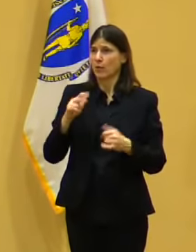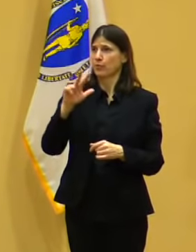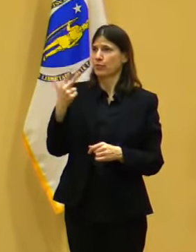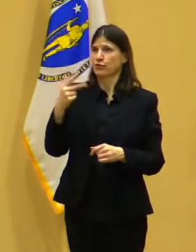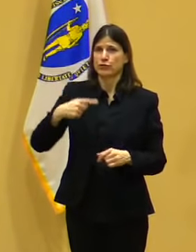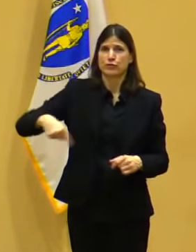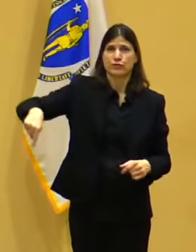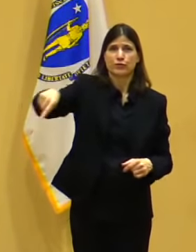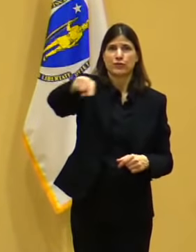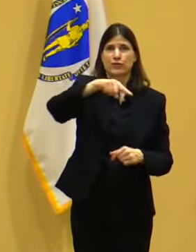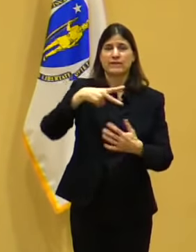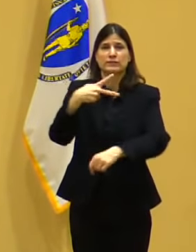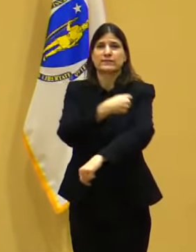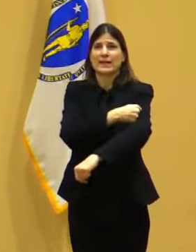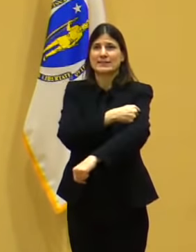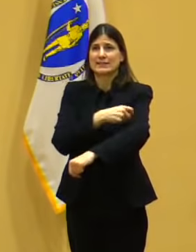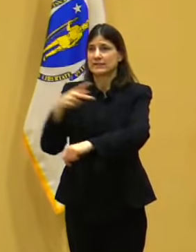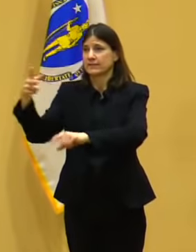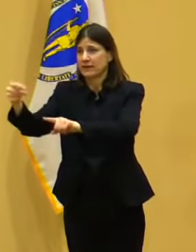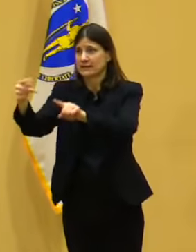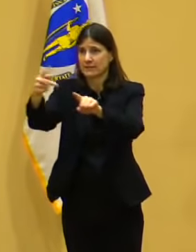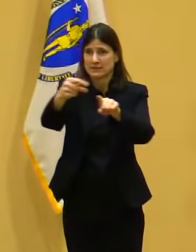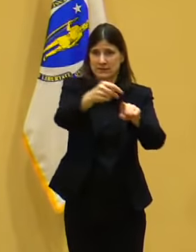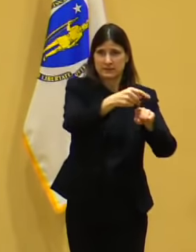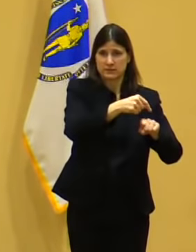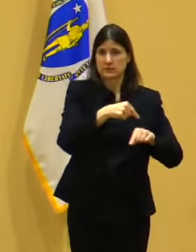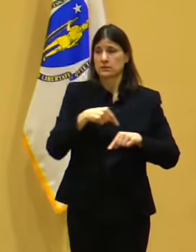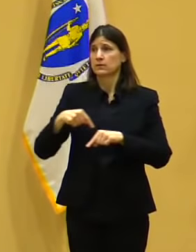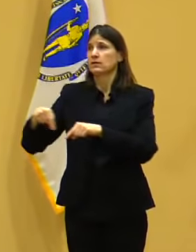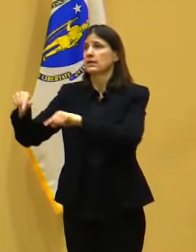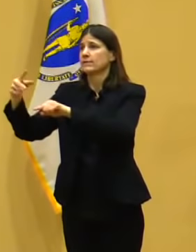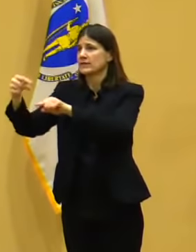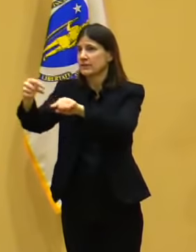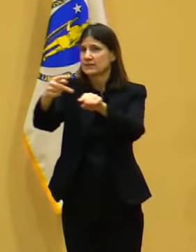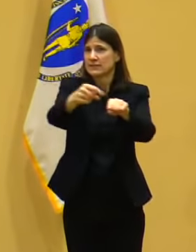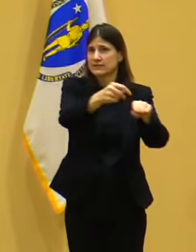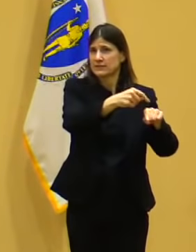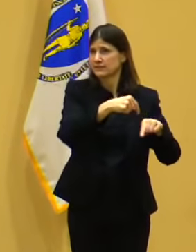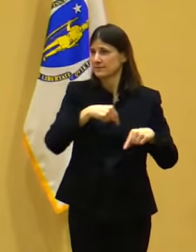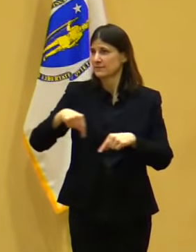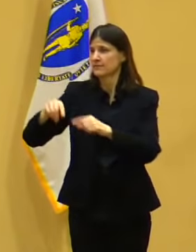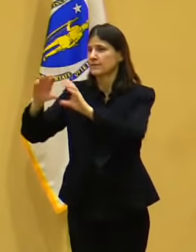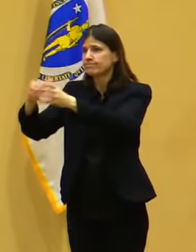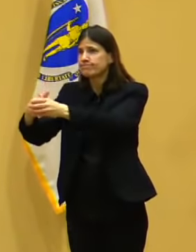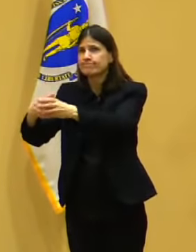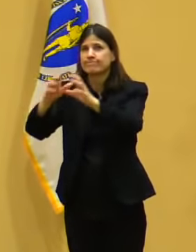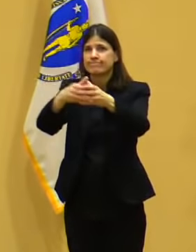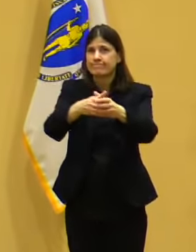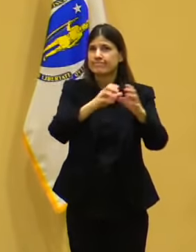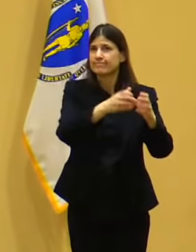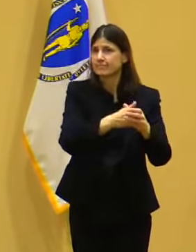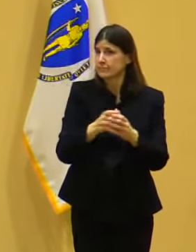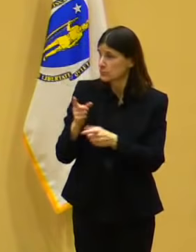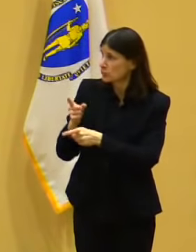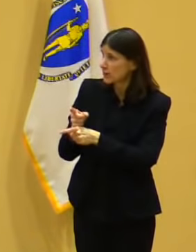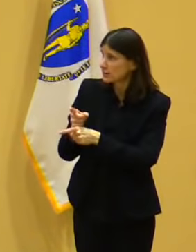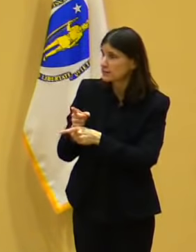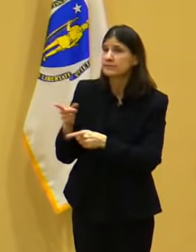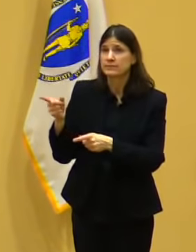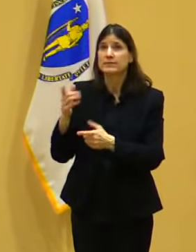there may be – probably will be – on the third trip through, residents who didn't get vaccinated